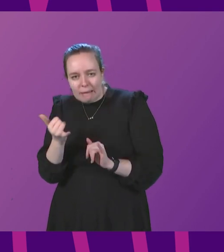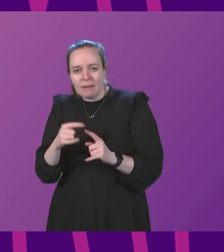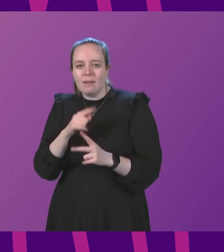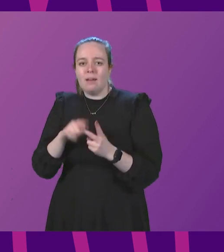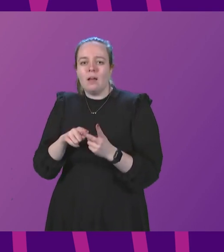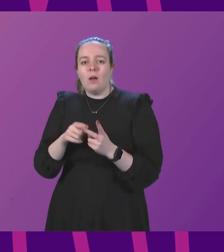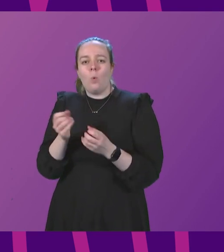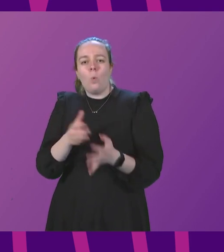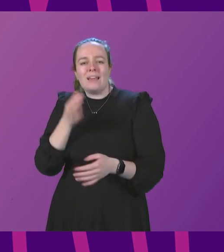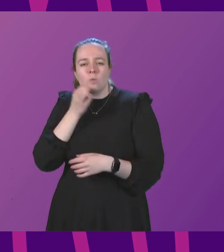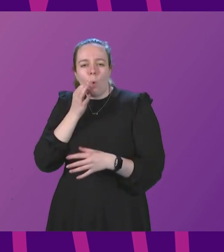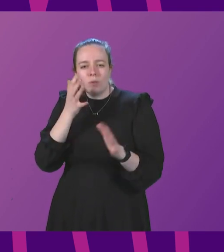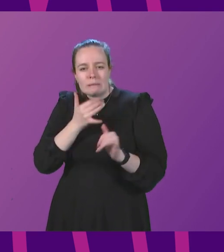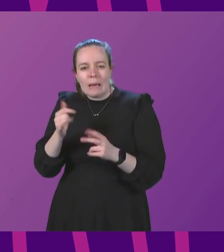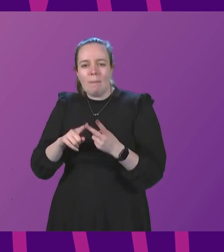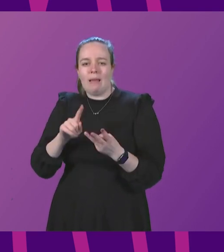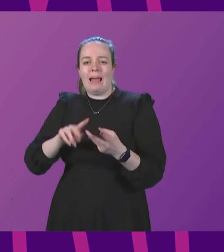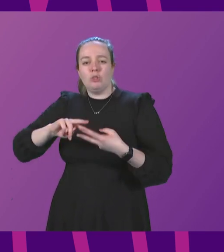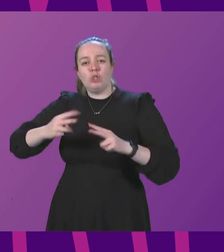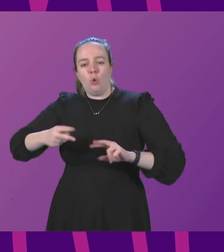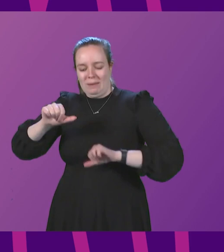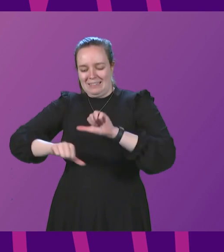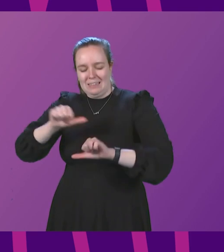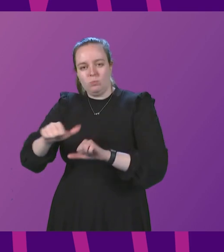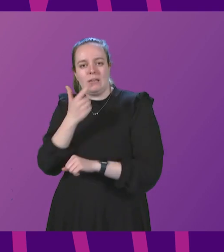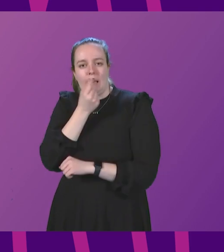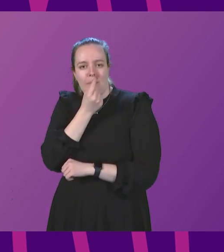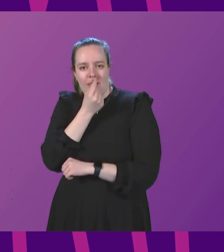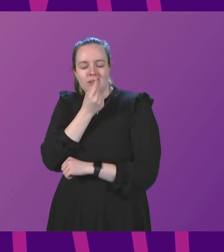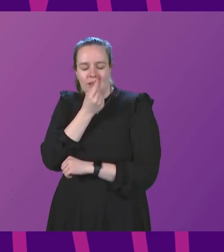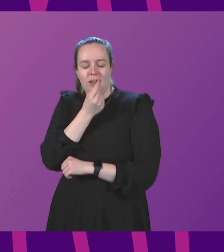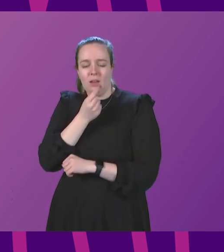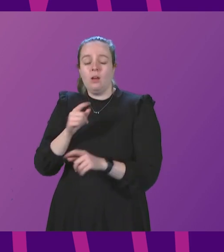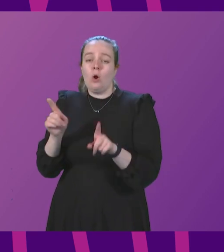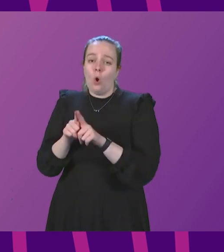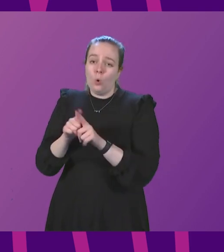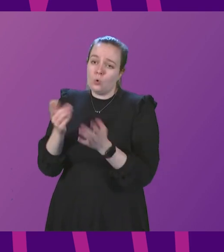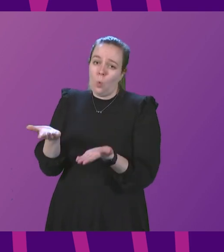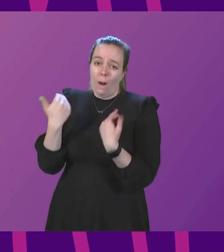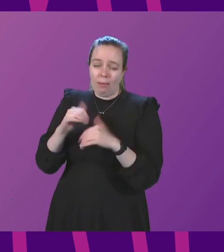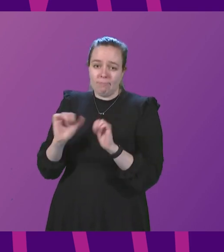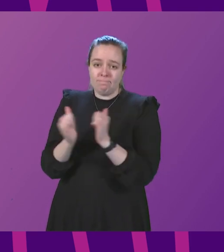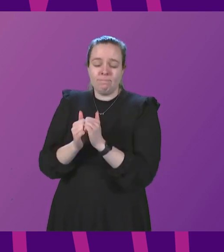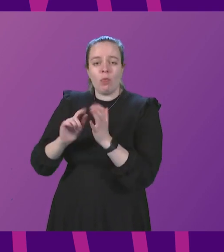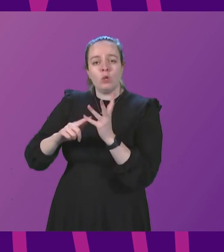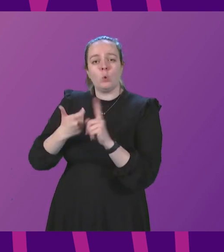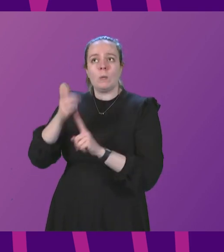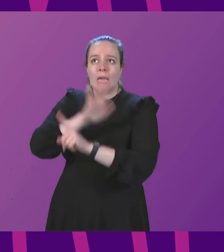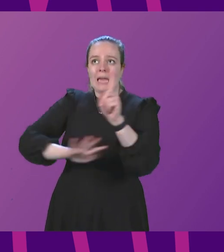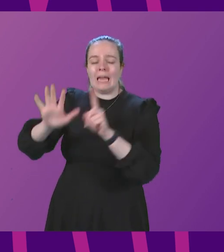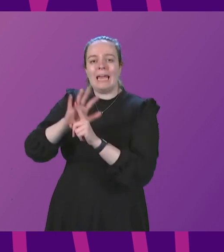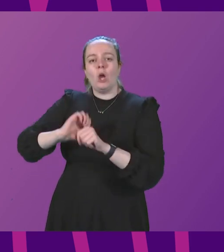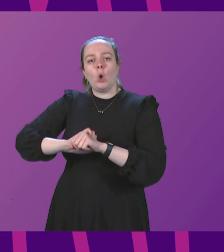wastewater sampling and genomic sequencing capability. We also welcome confirmation that the UK-wide COVID